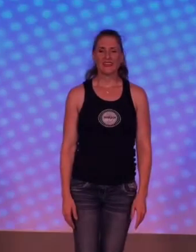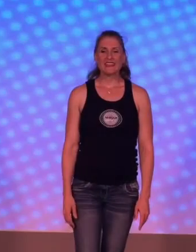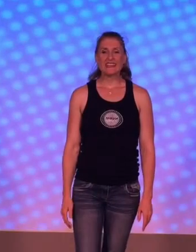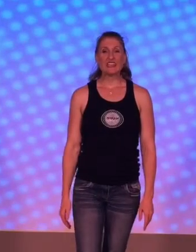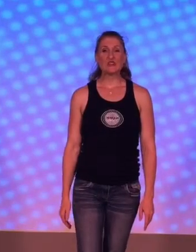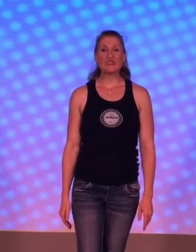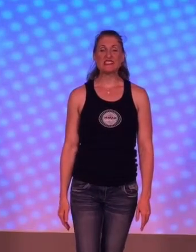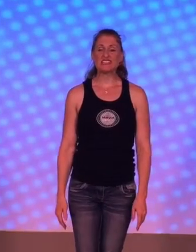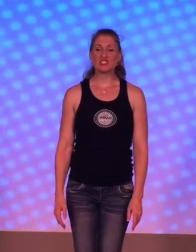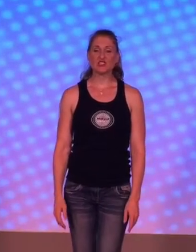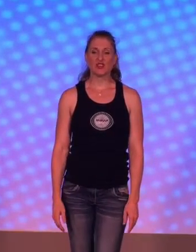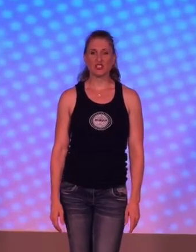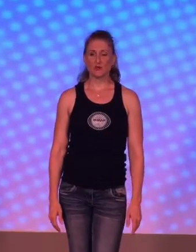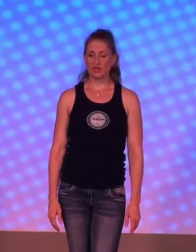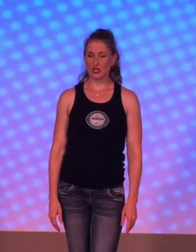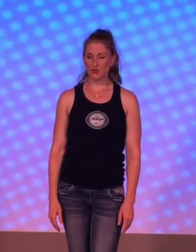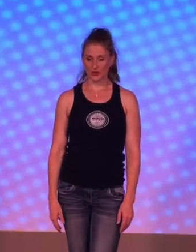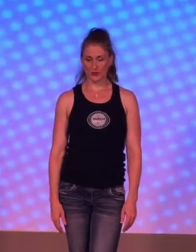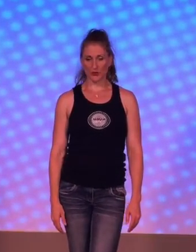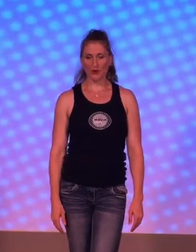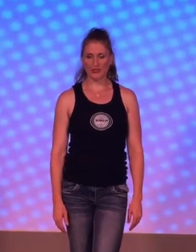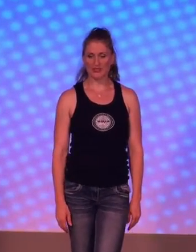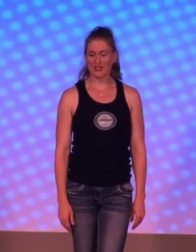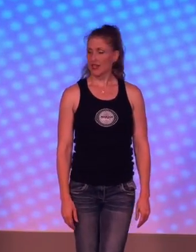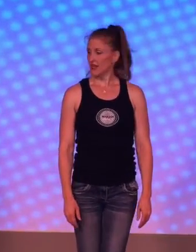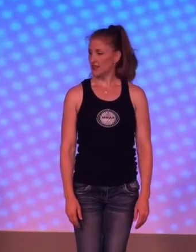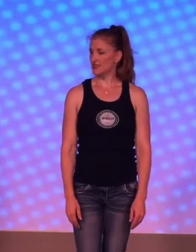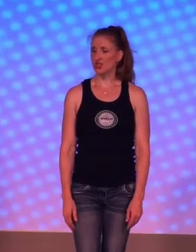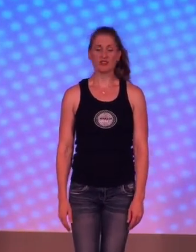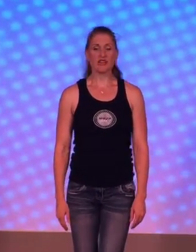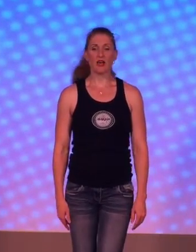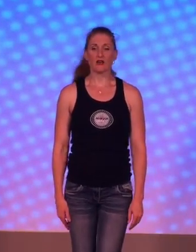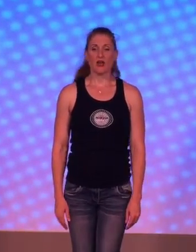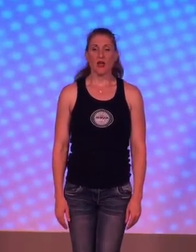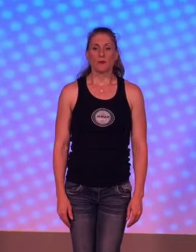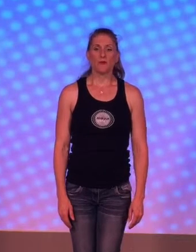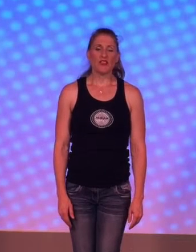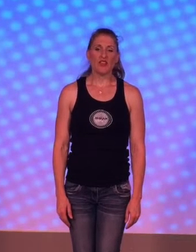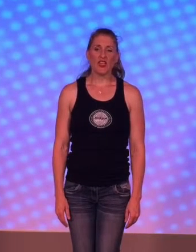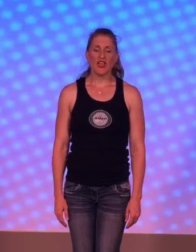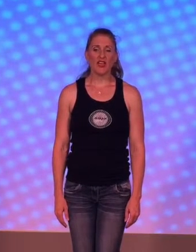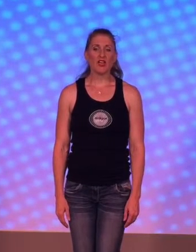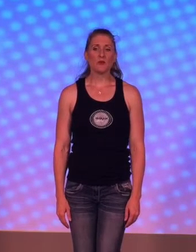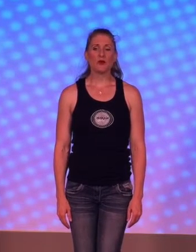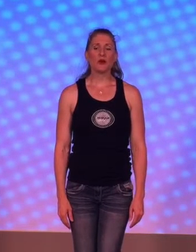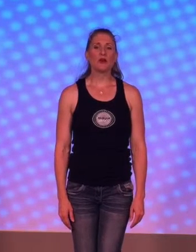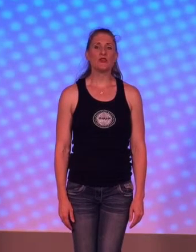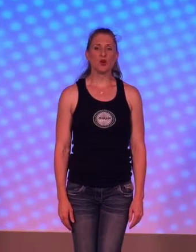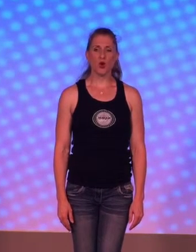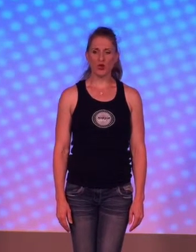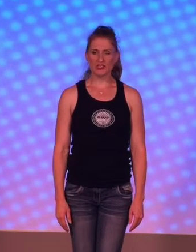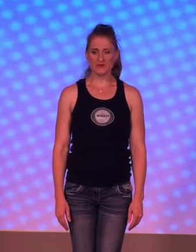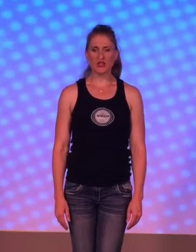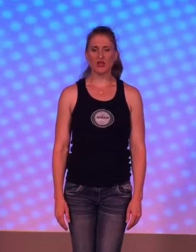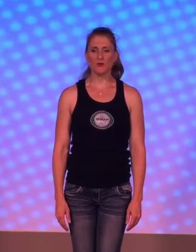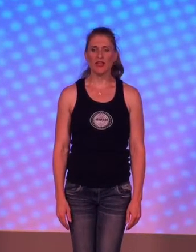Here is the instructional video for The Promise. It starts out, but the helper, the Holy Spirit.